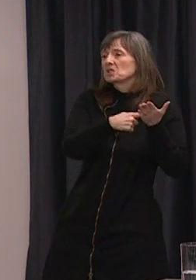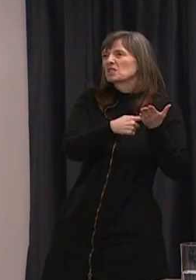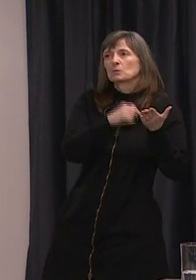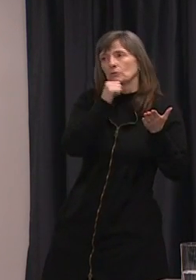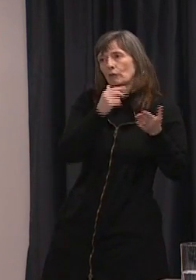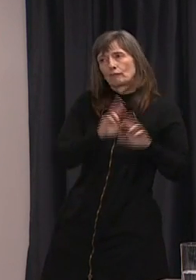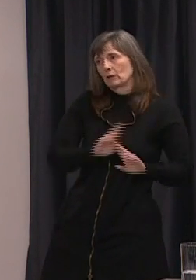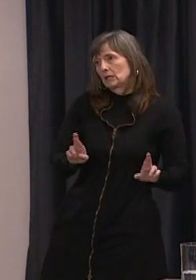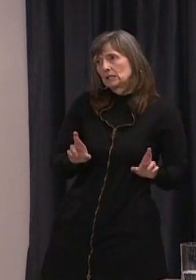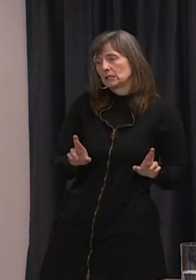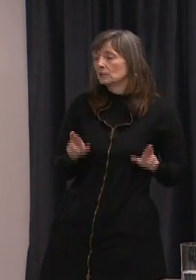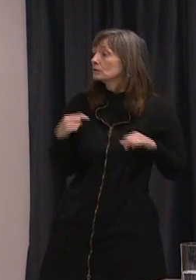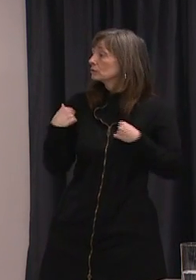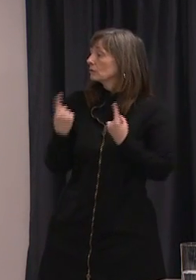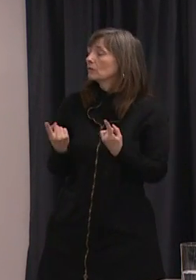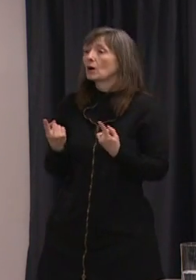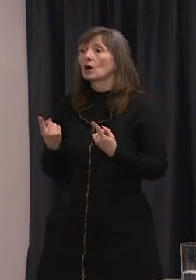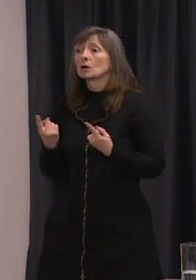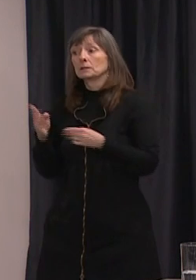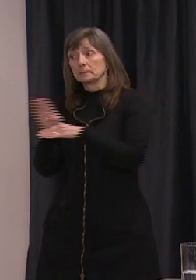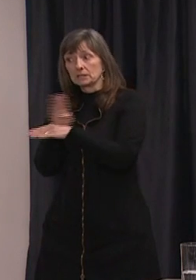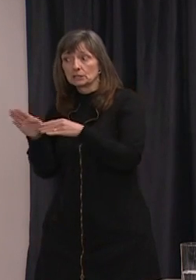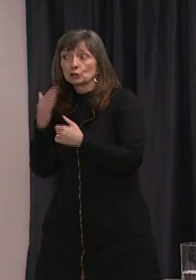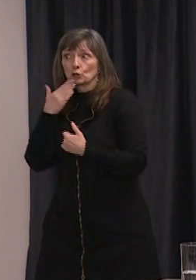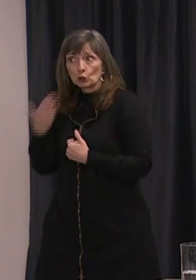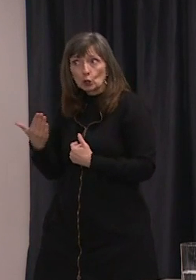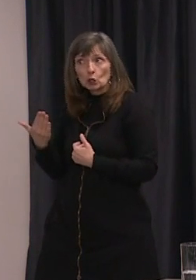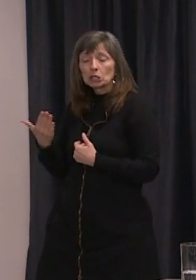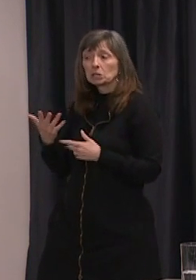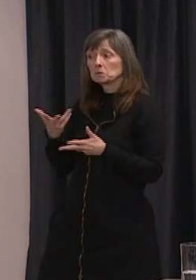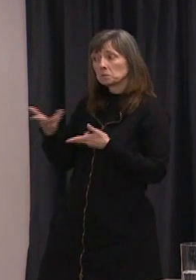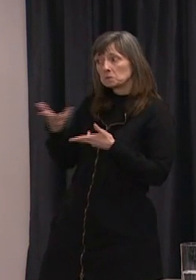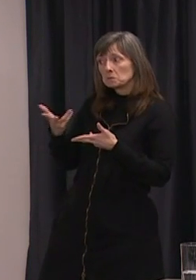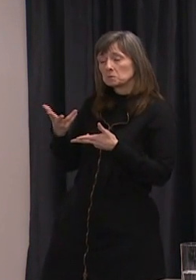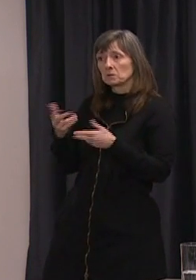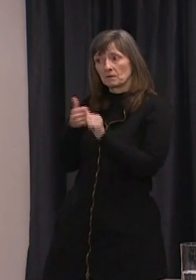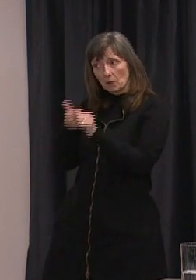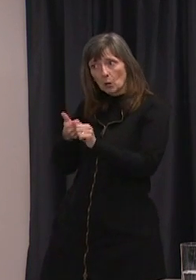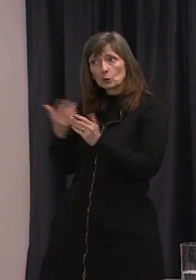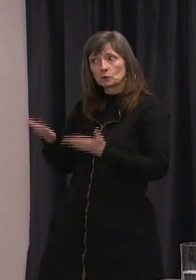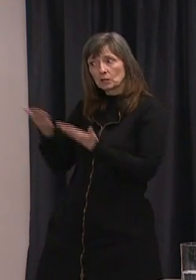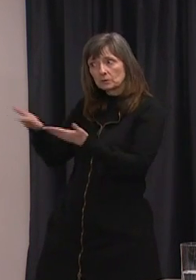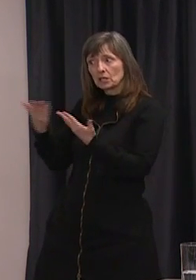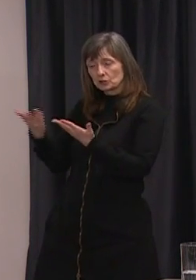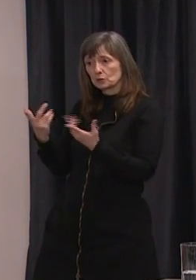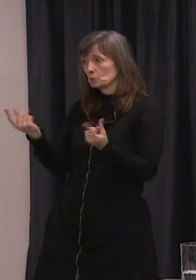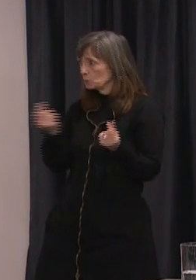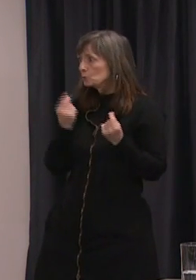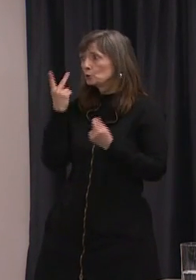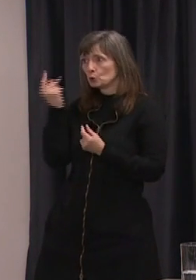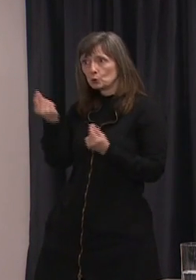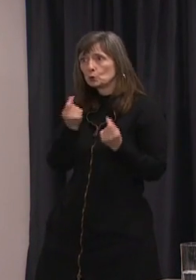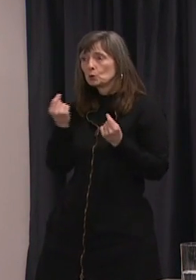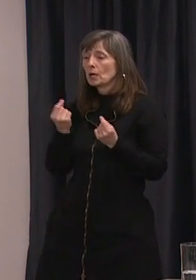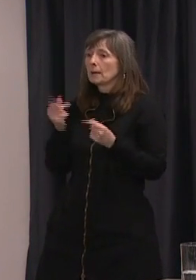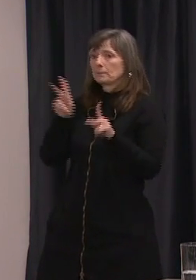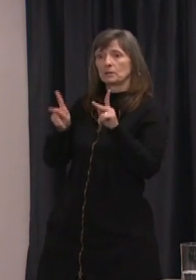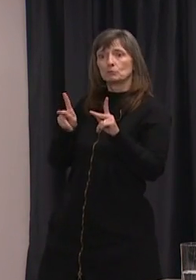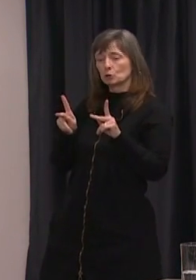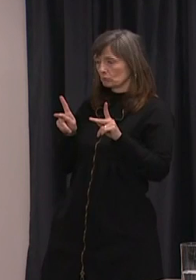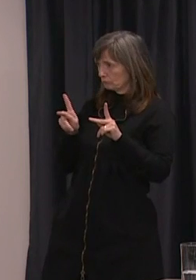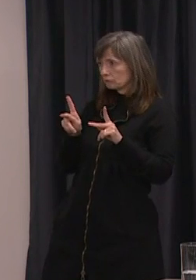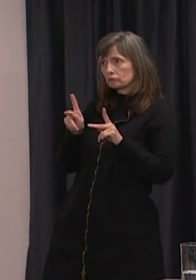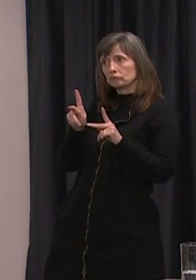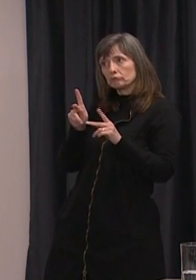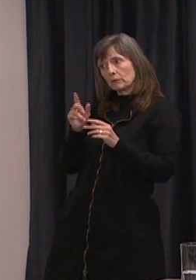people have been compliant and and businesses have been following recommendations and we really very much appreciate that